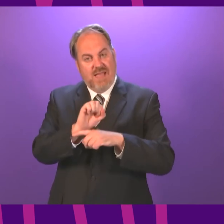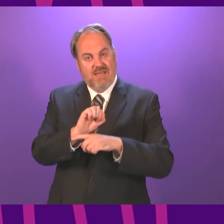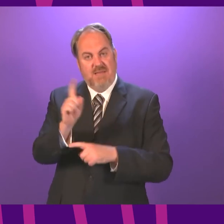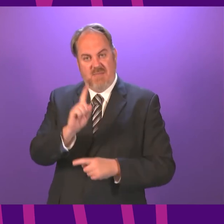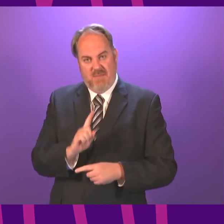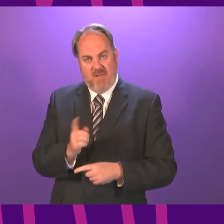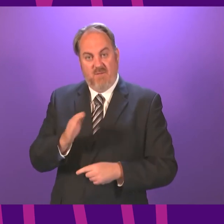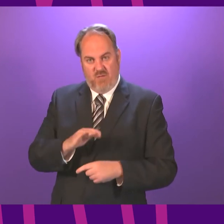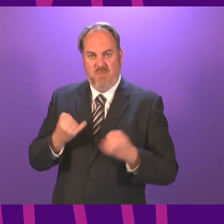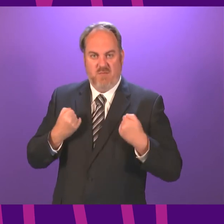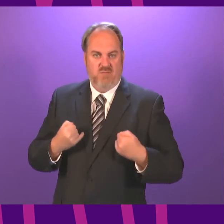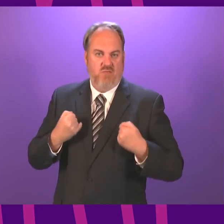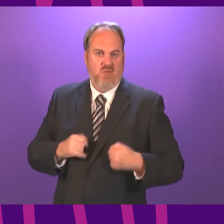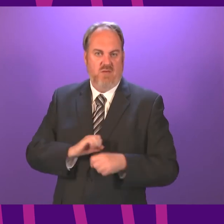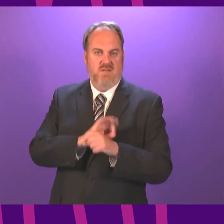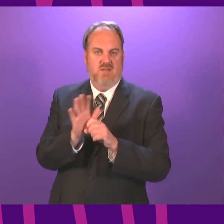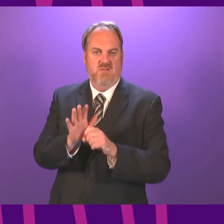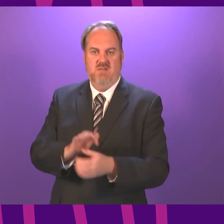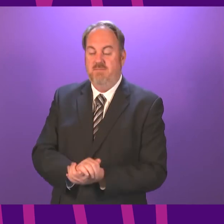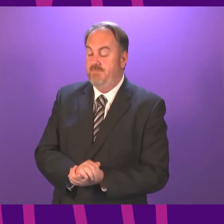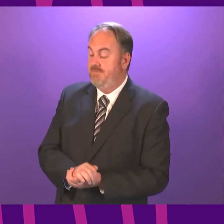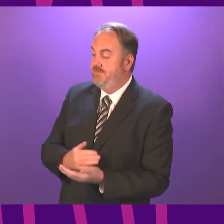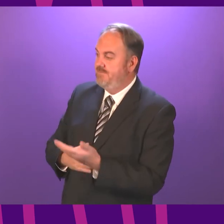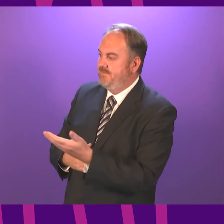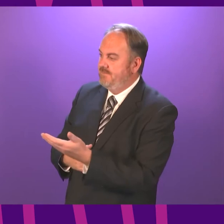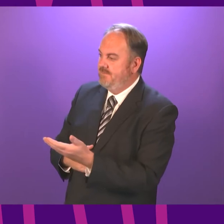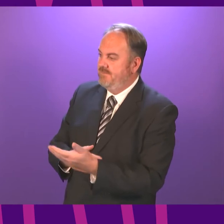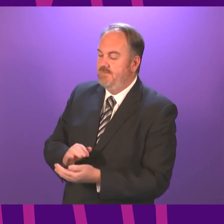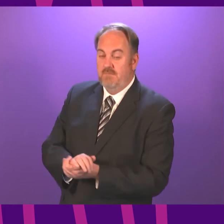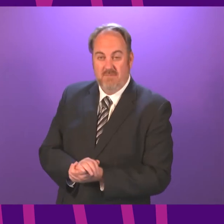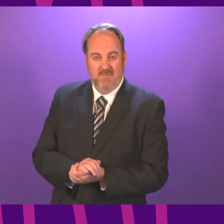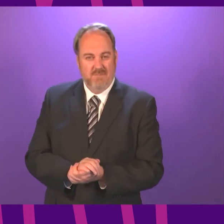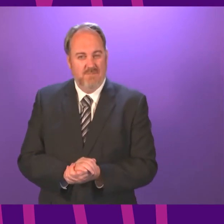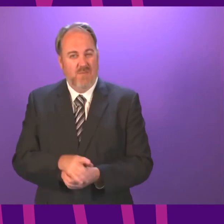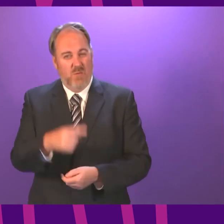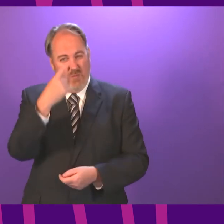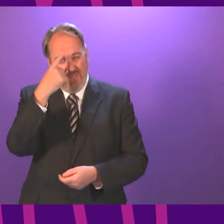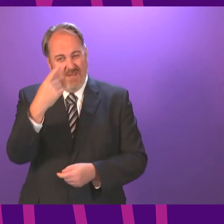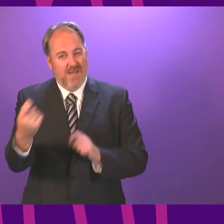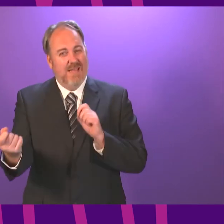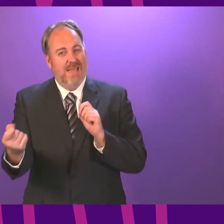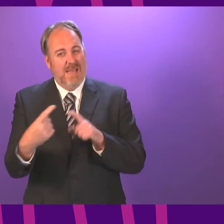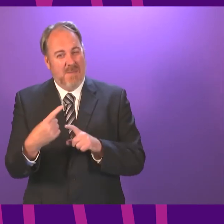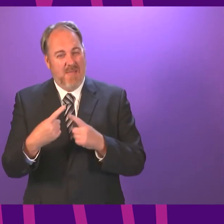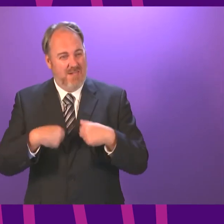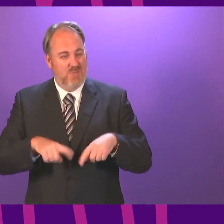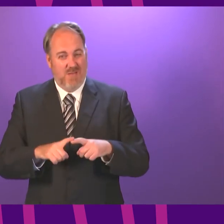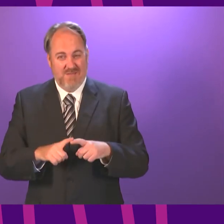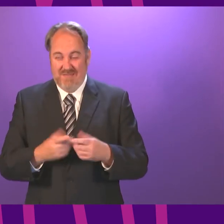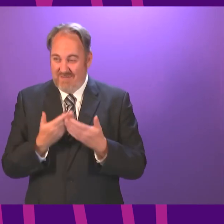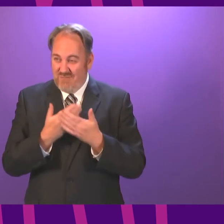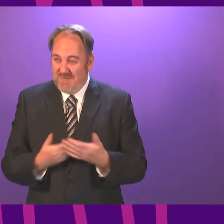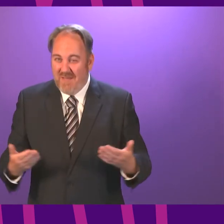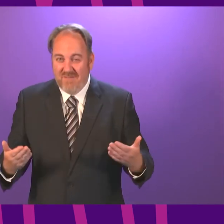virus. Graeme Simpson. If the Cabinet Secretary thinks an email is showing respect to this Parliament,